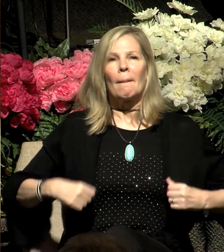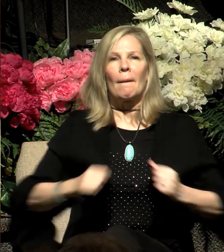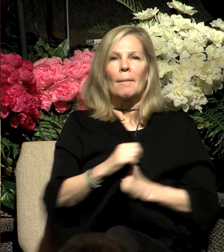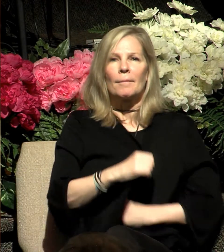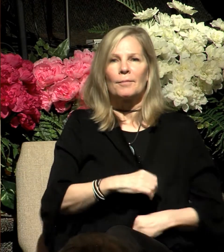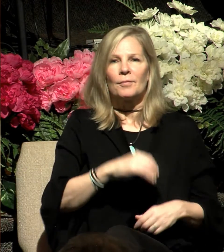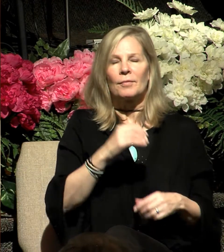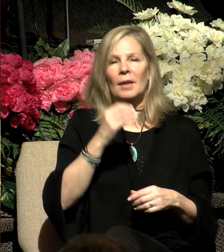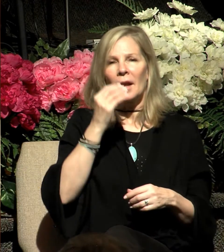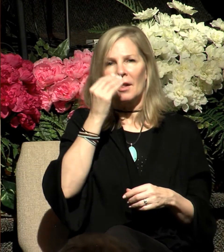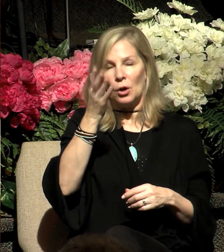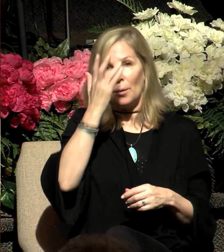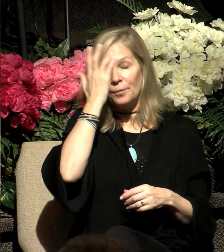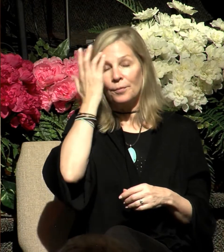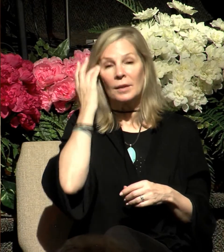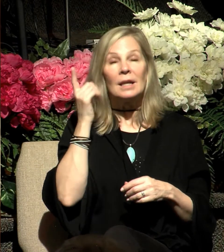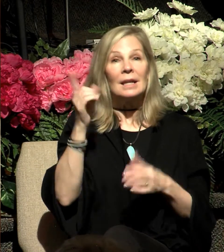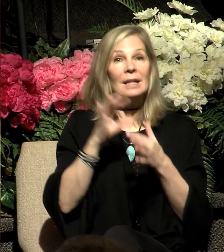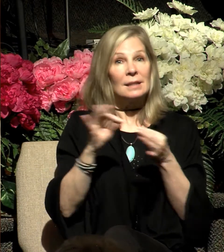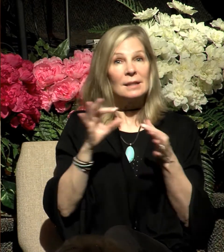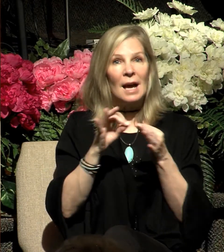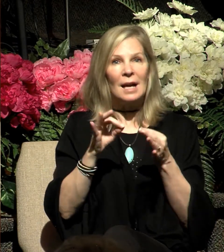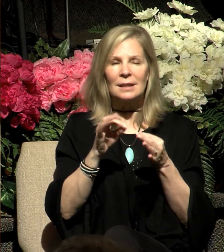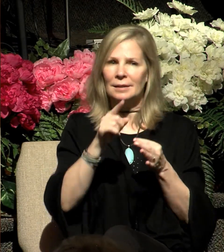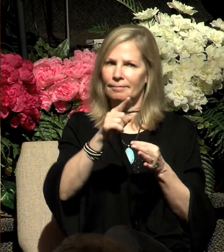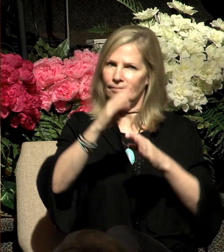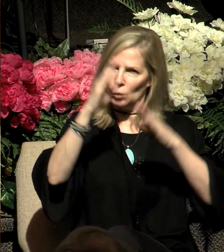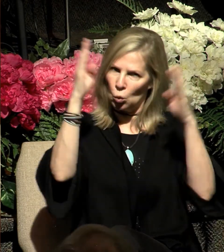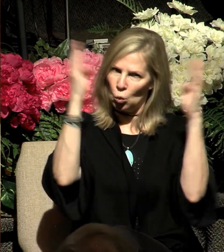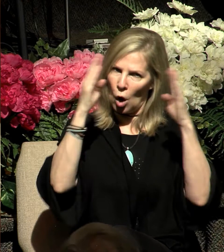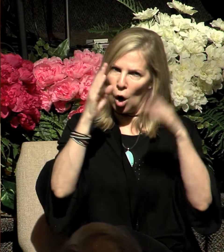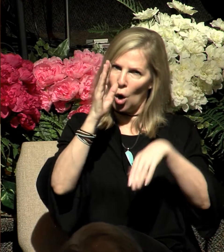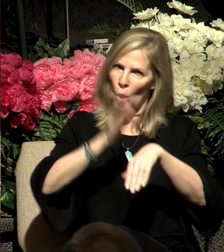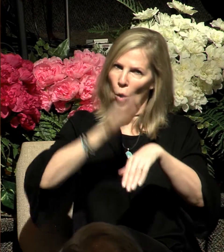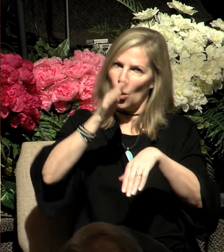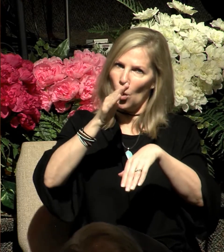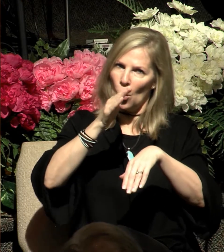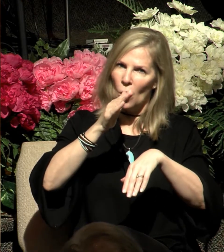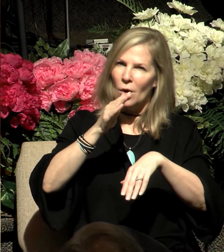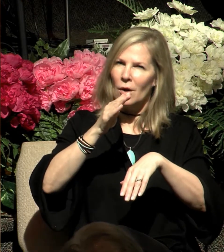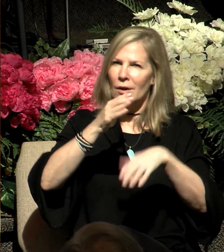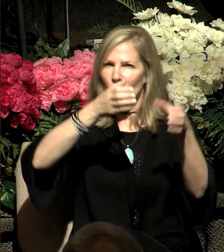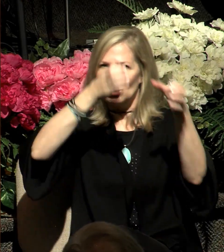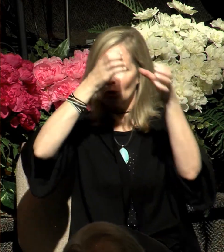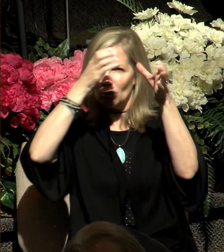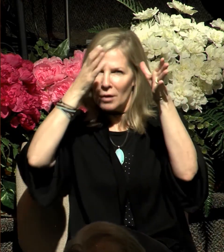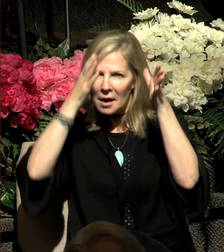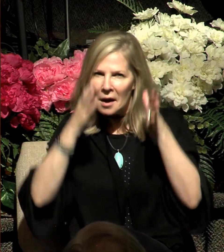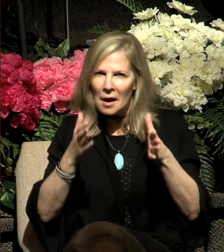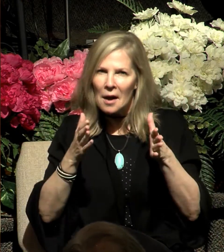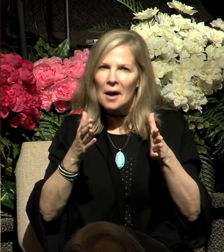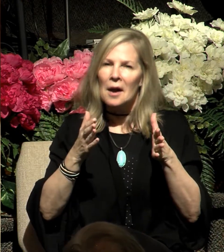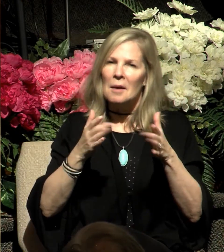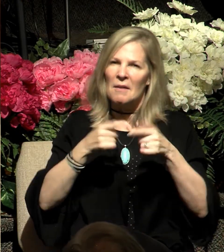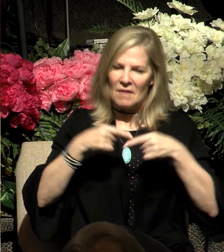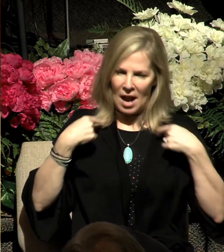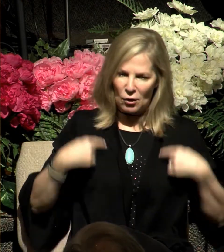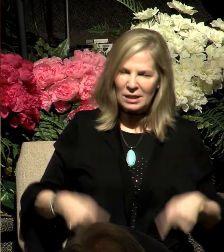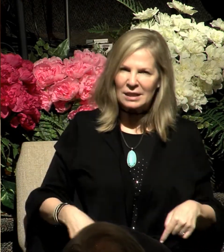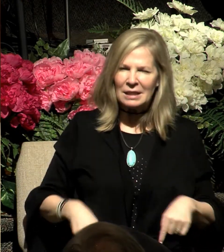when. He said, woe to you, scribes and Pharisees, hypocrites! For you build the tombs of